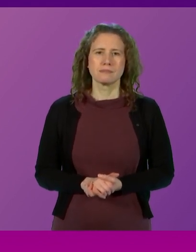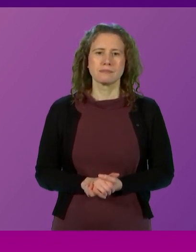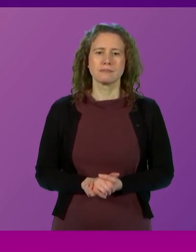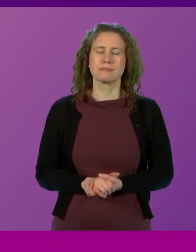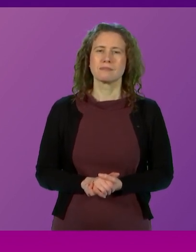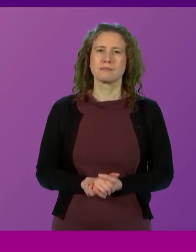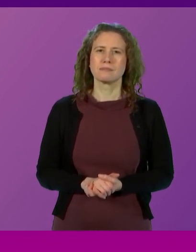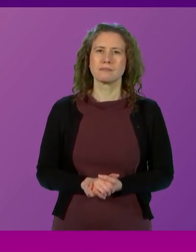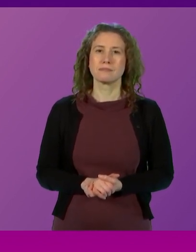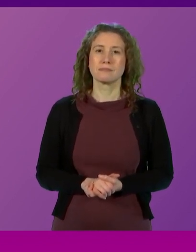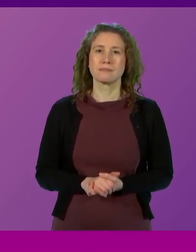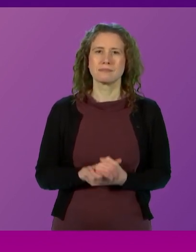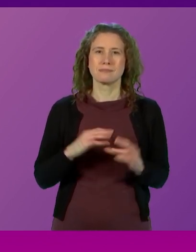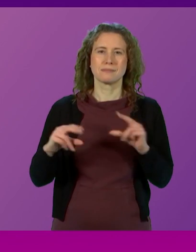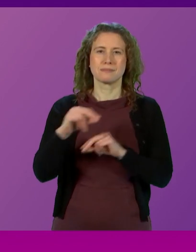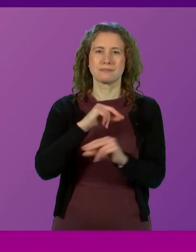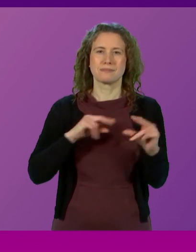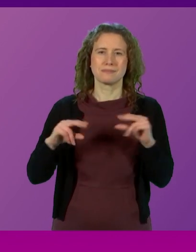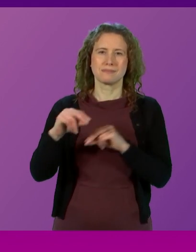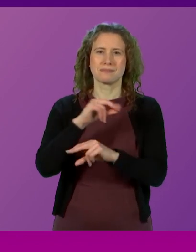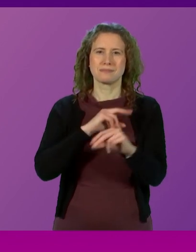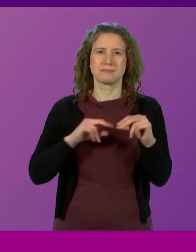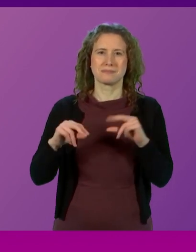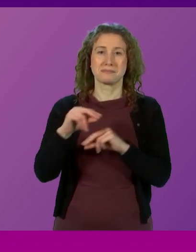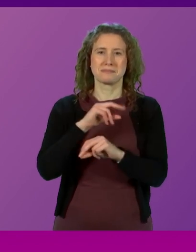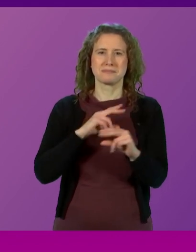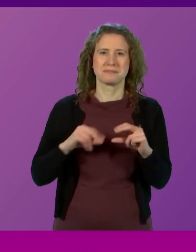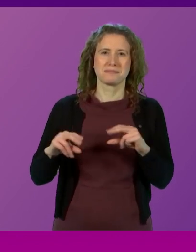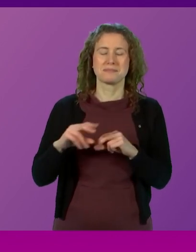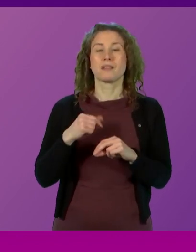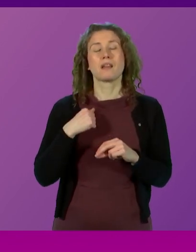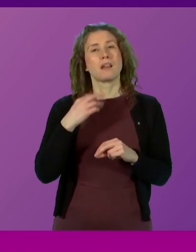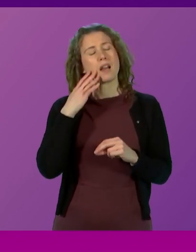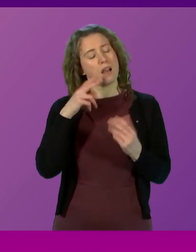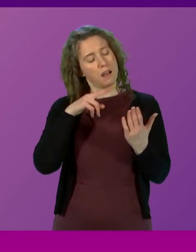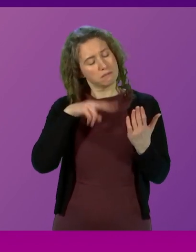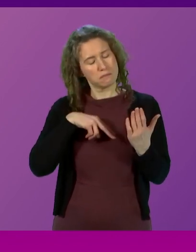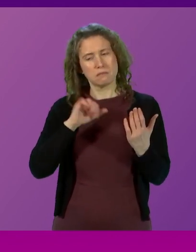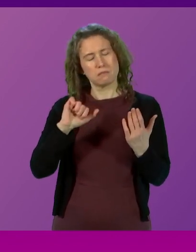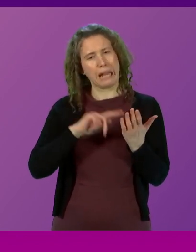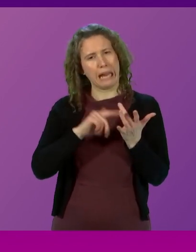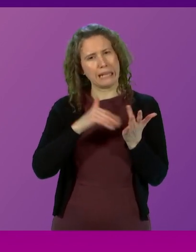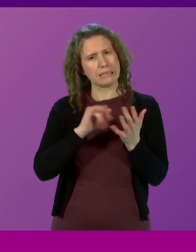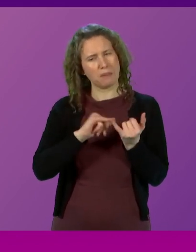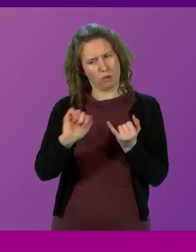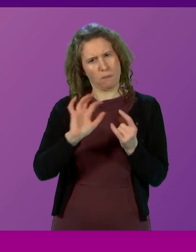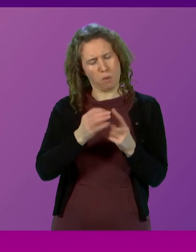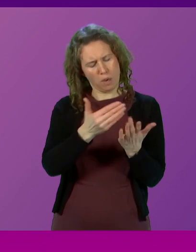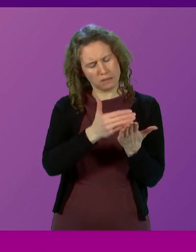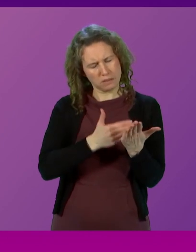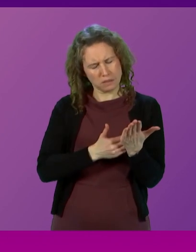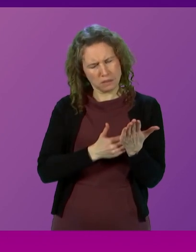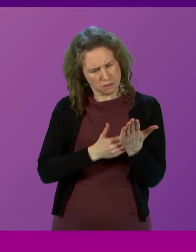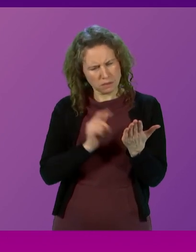when we, when I look at the, when I look at some of the points that Liz Smith puts to me, for